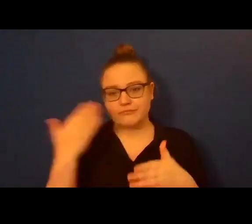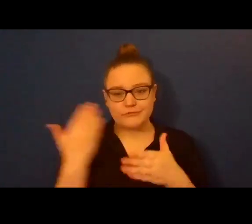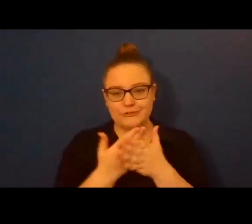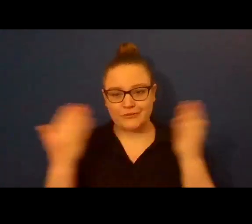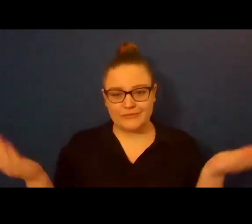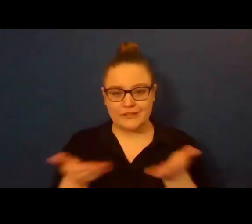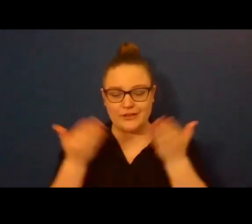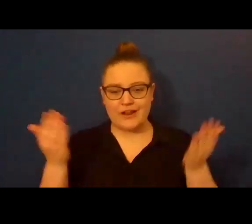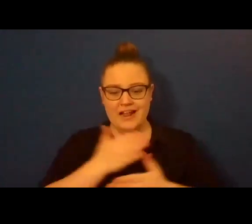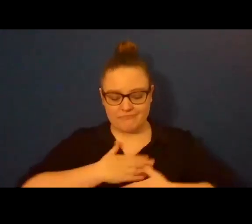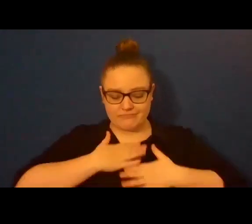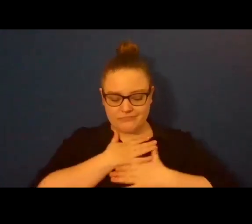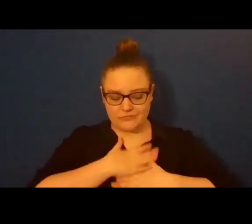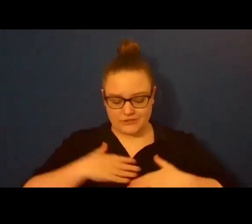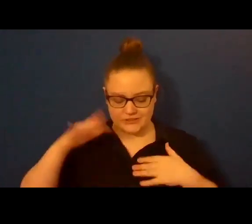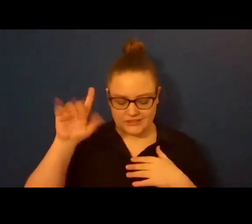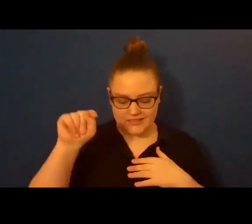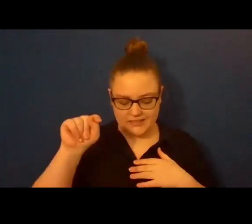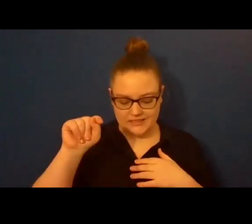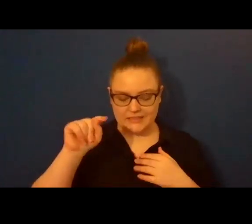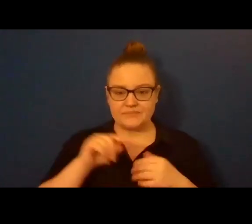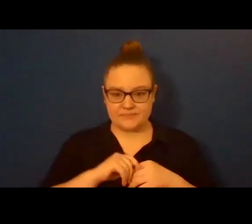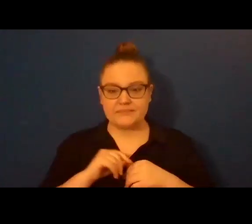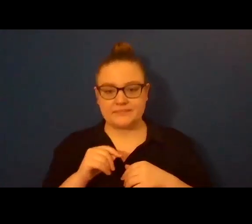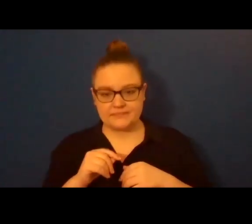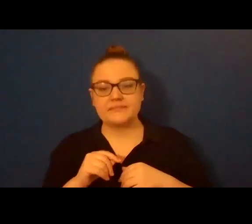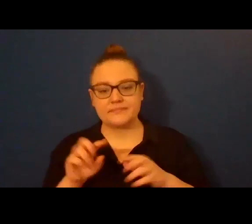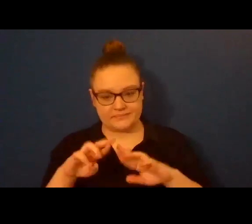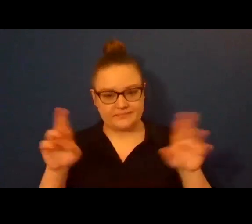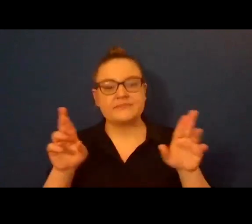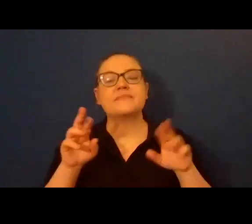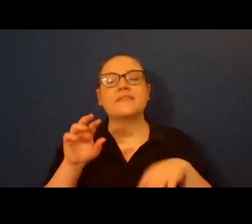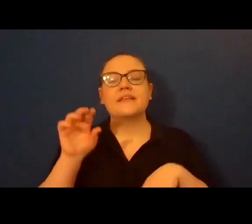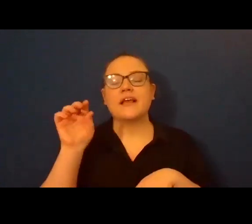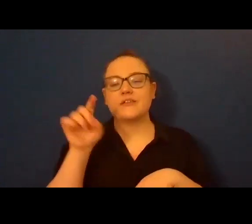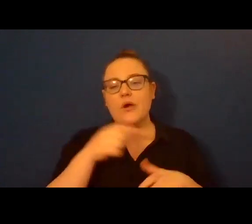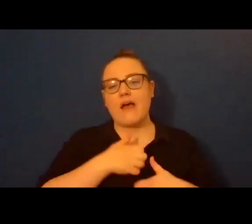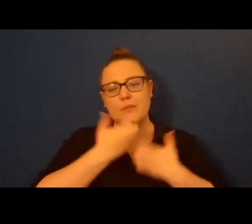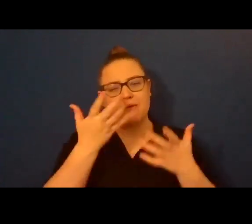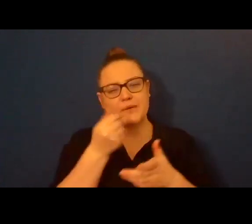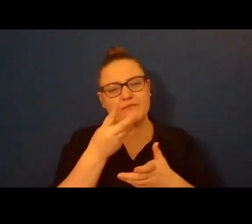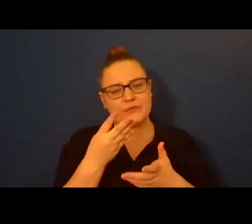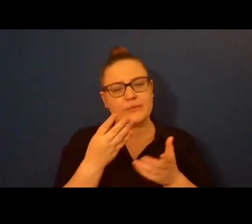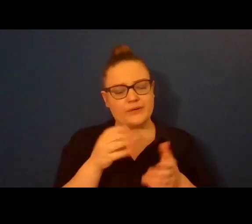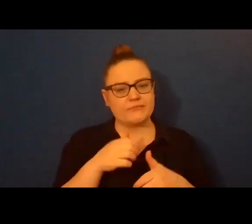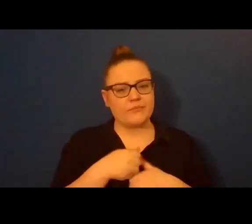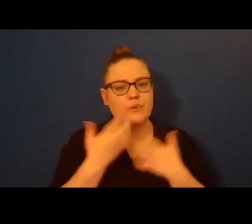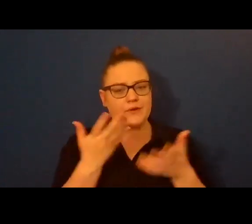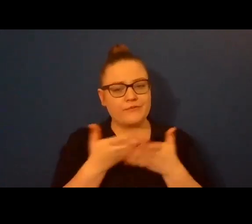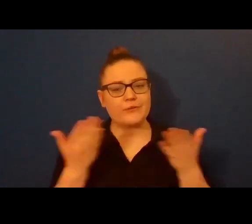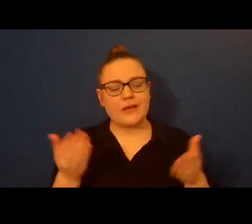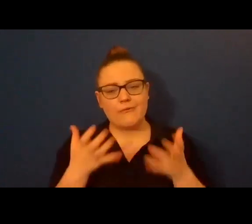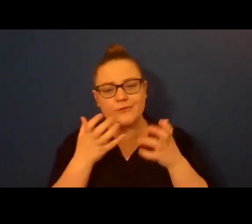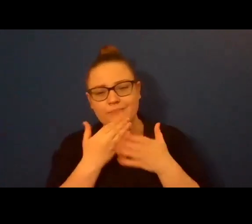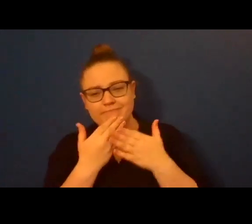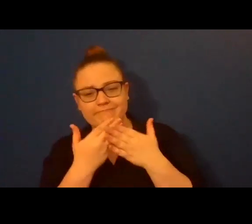appreciative. I won't talk too long because I want to get to the poems. I have a few to read, but I also wanted to thank our lovely interpreter for